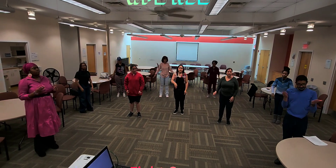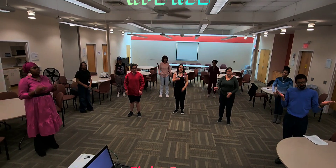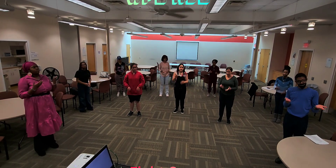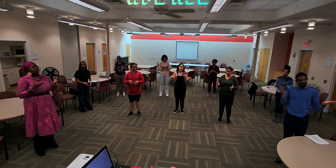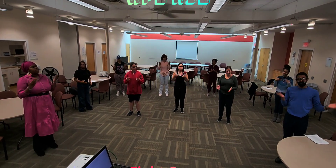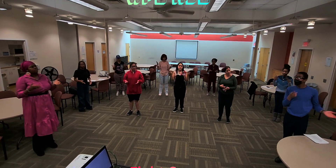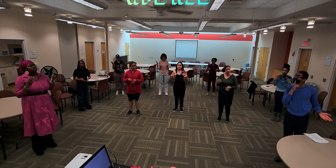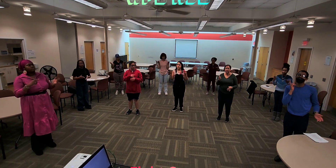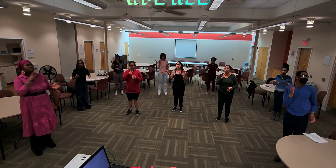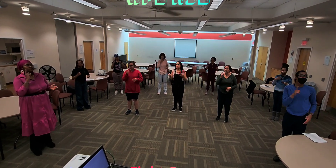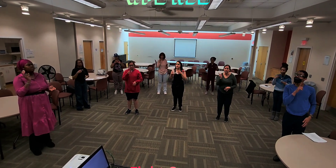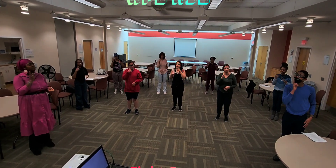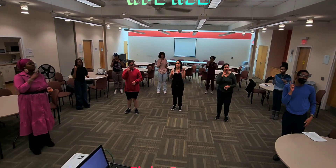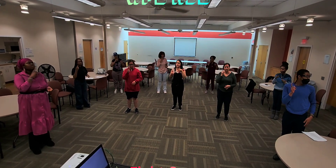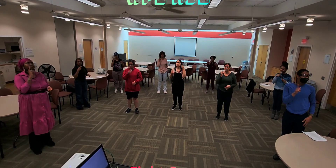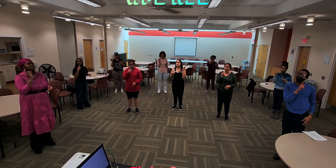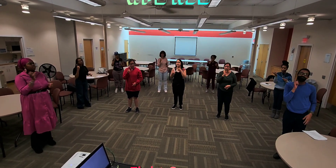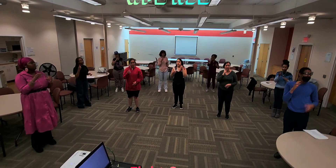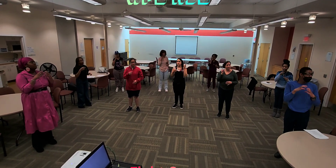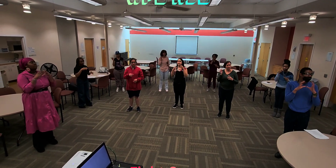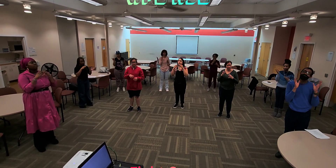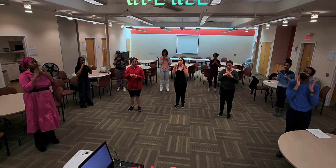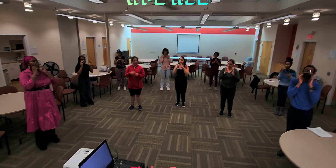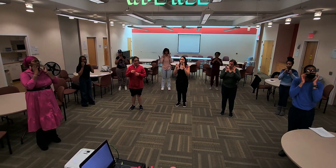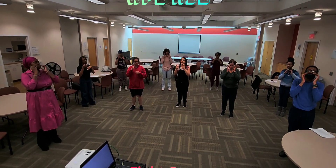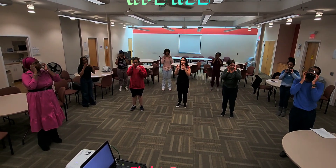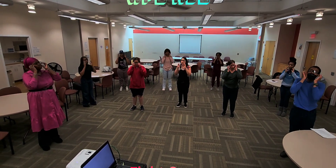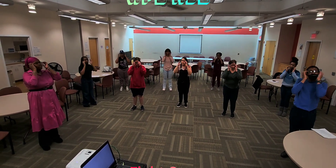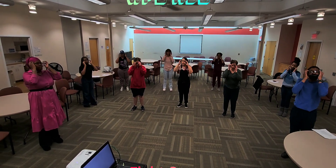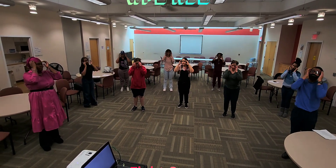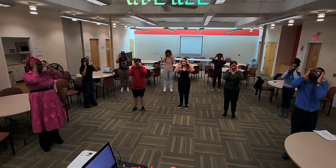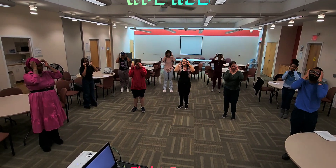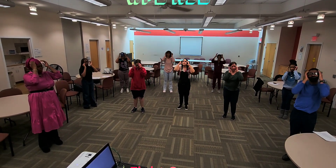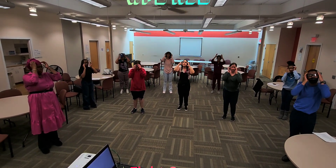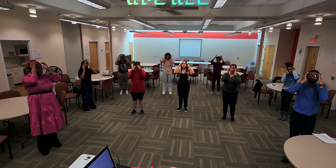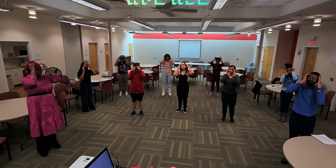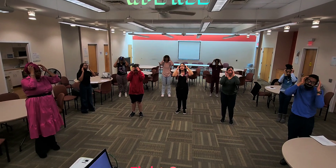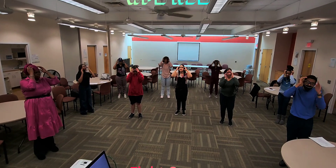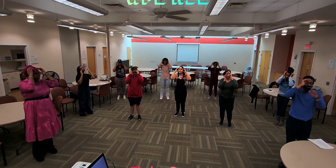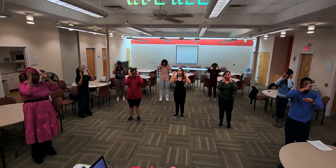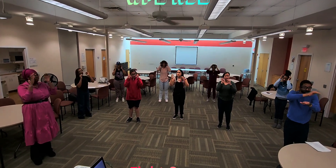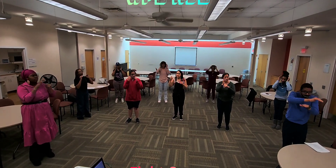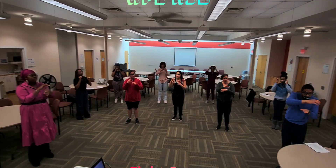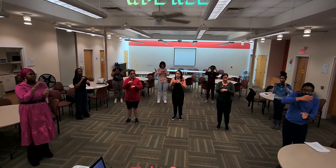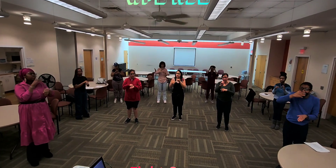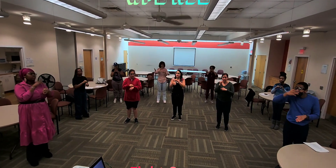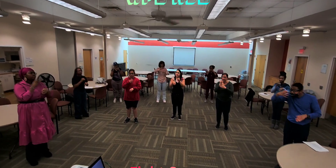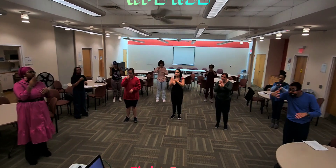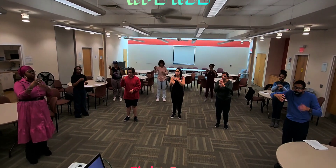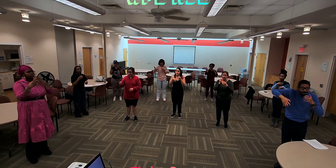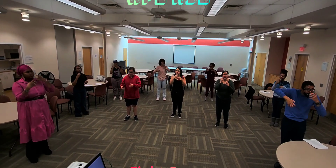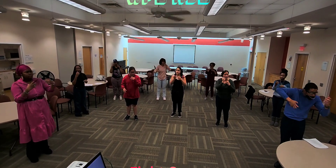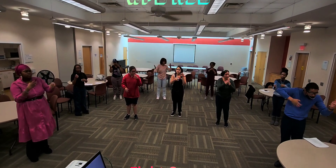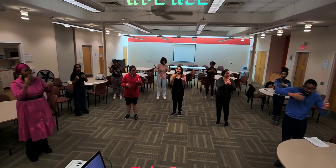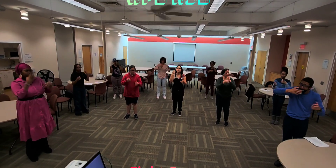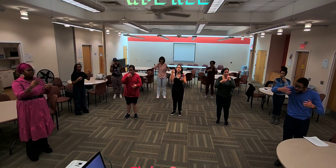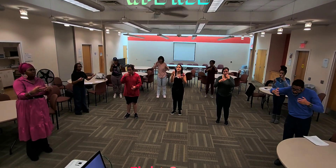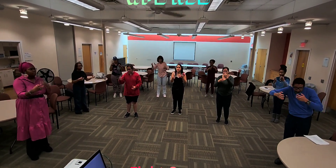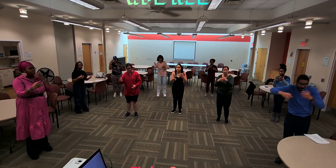all those things I didn't say, wrecking balls inside my brain I'll scream out loud tonight,